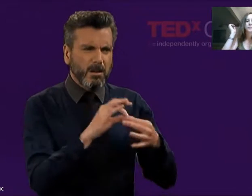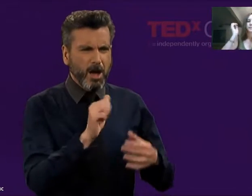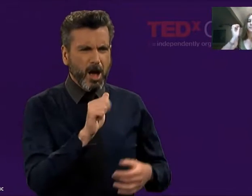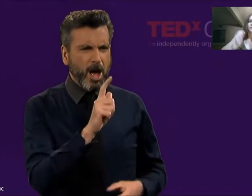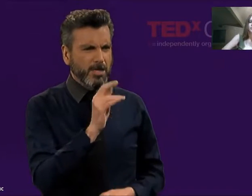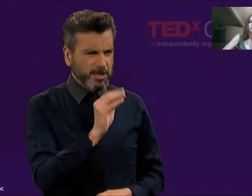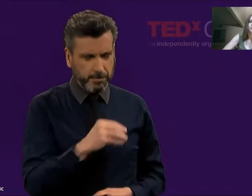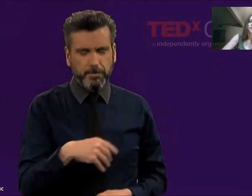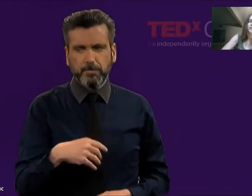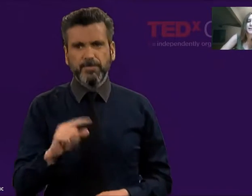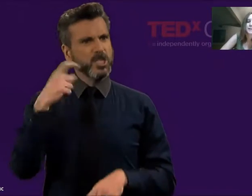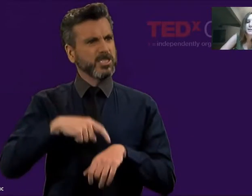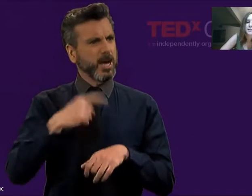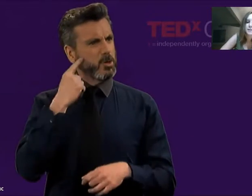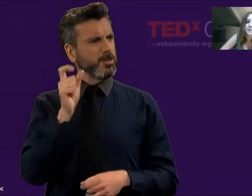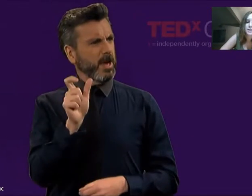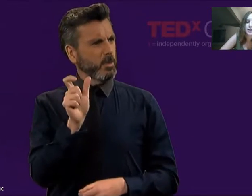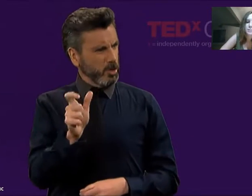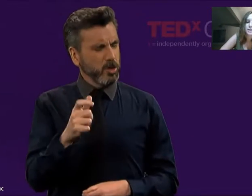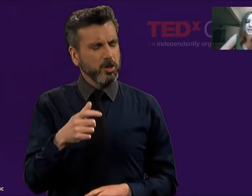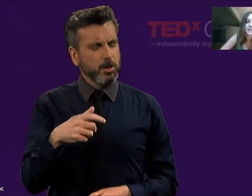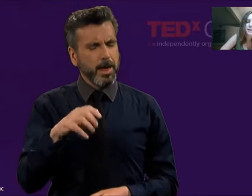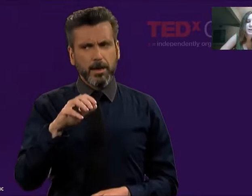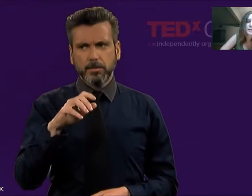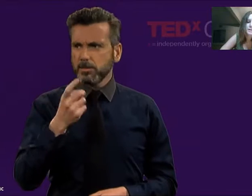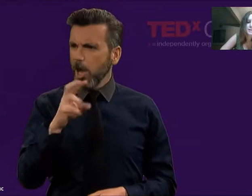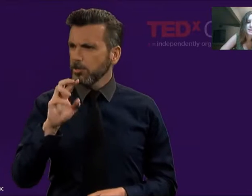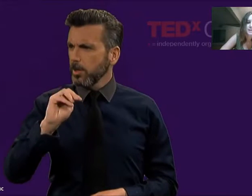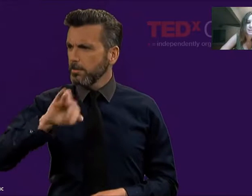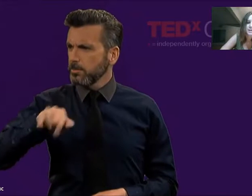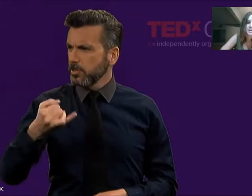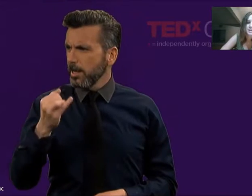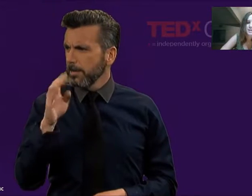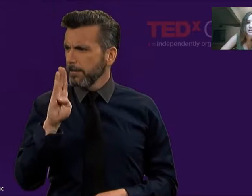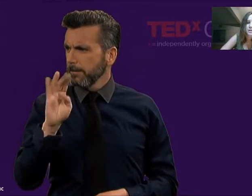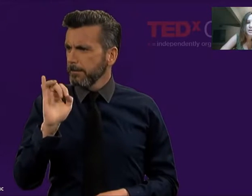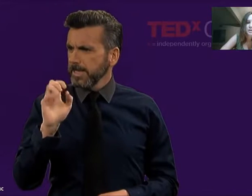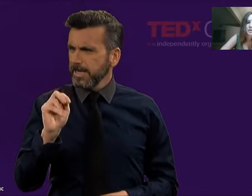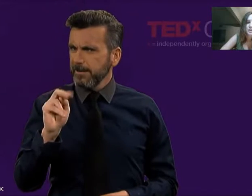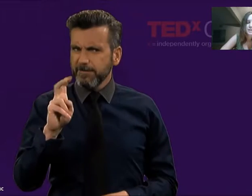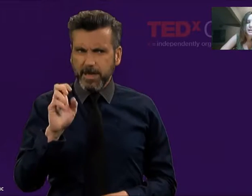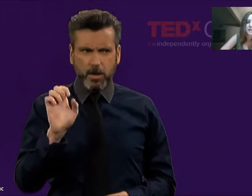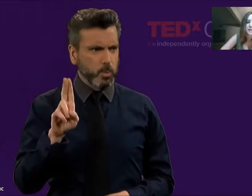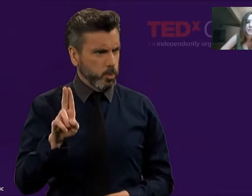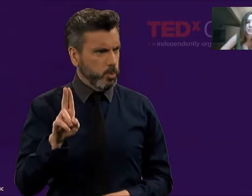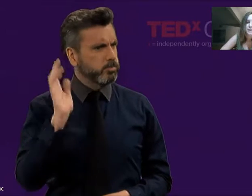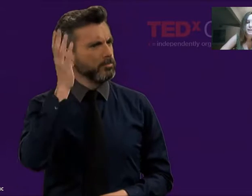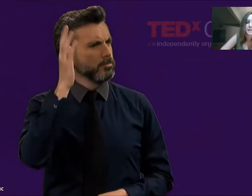And the term linguisticism is slightly related